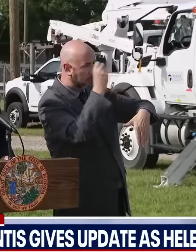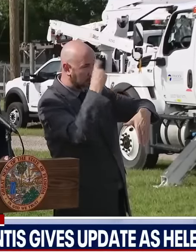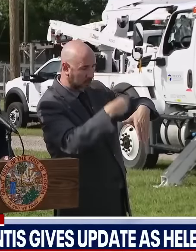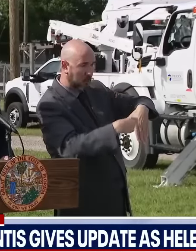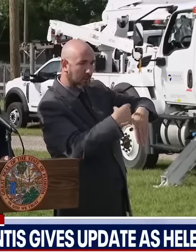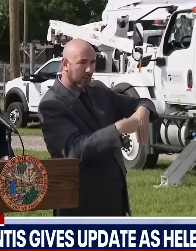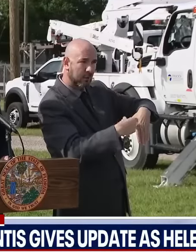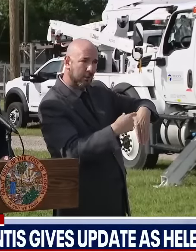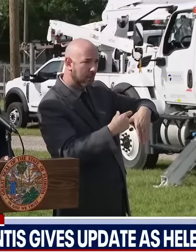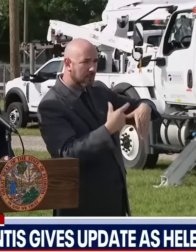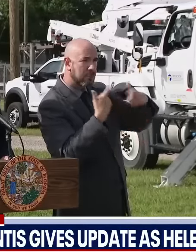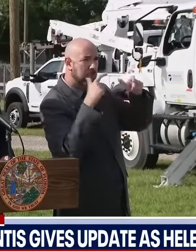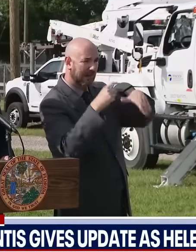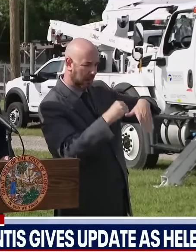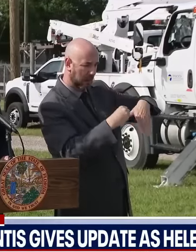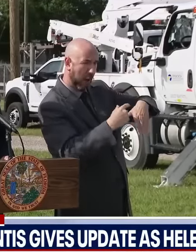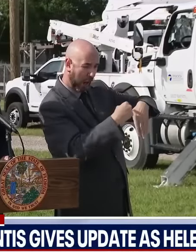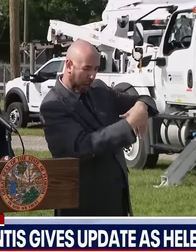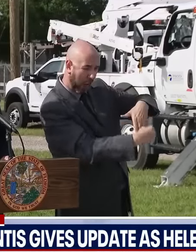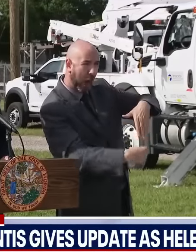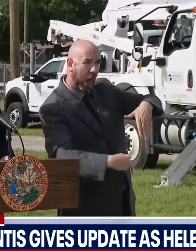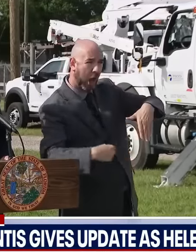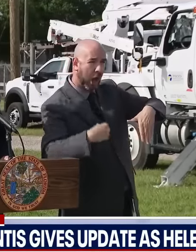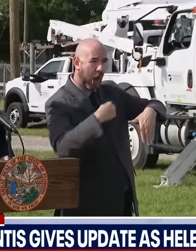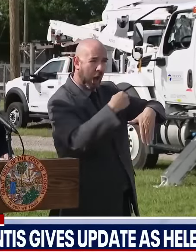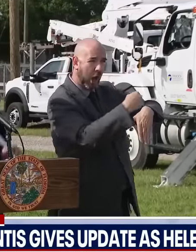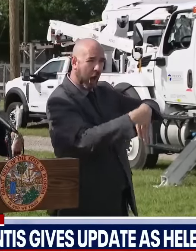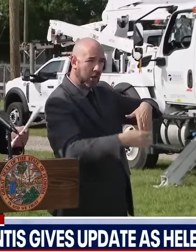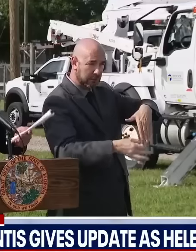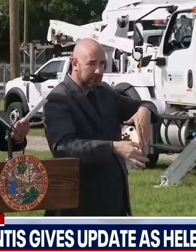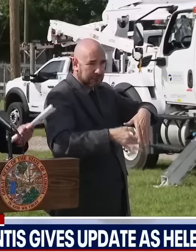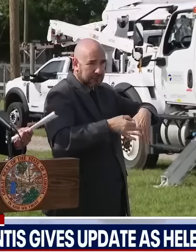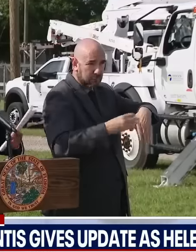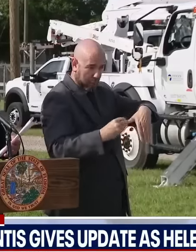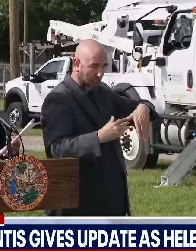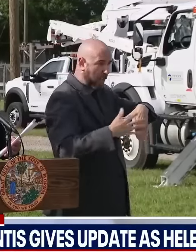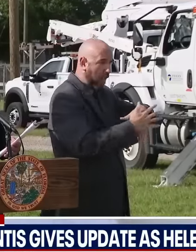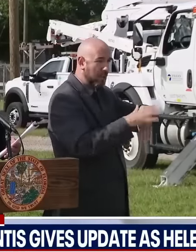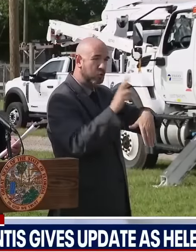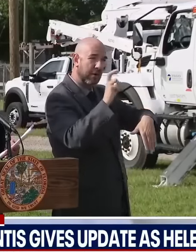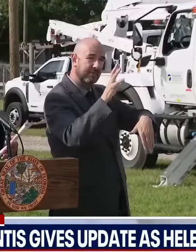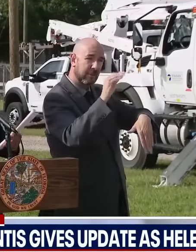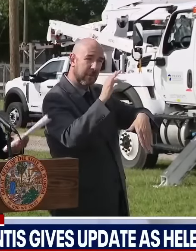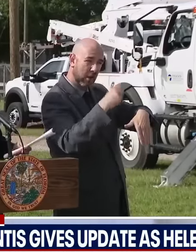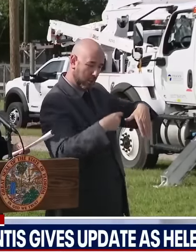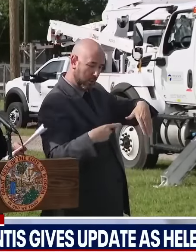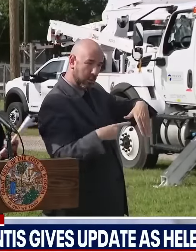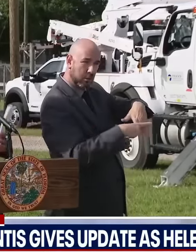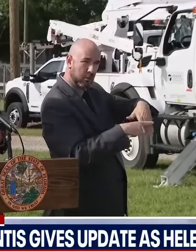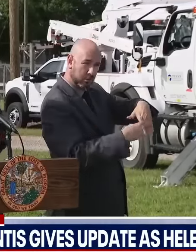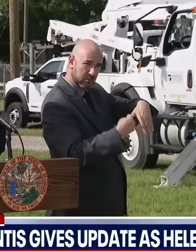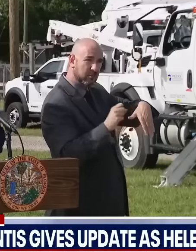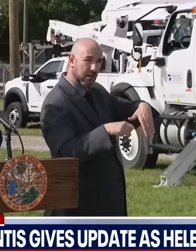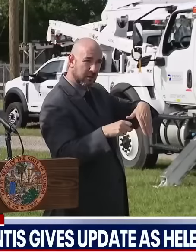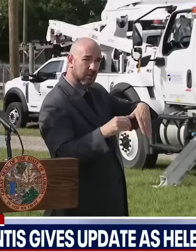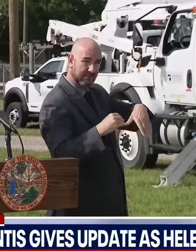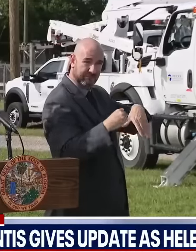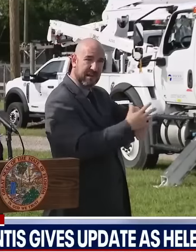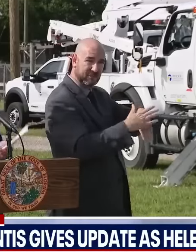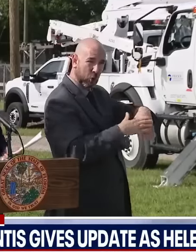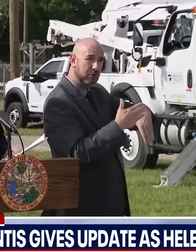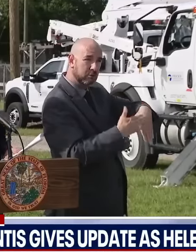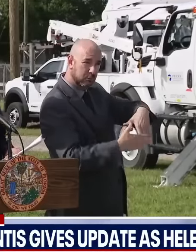250 miles outside the center of the storm. And the way the storms work, Gulf versus Atlantic,